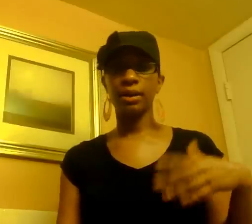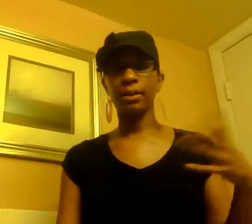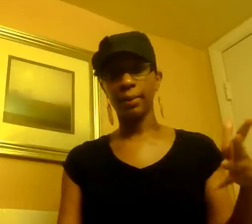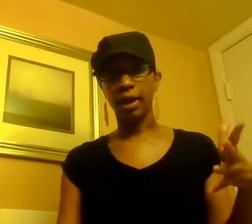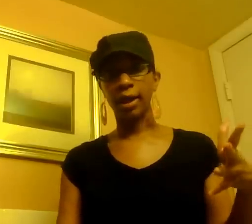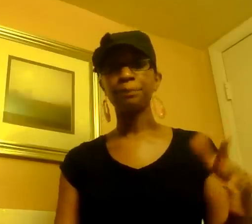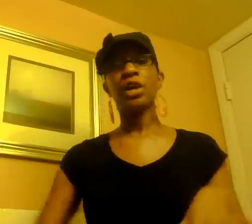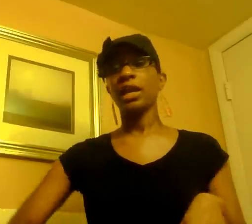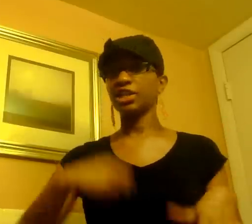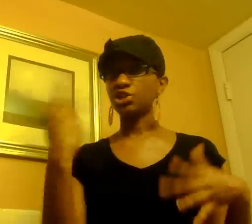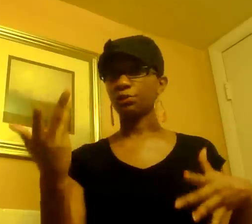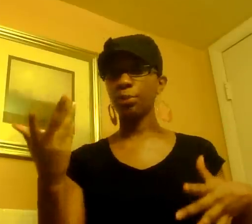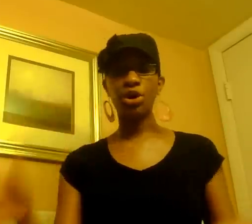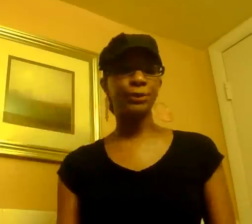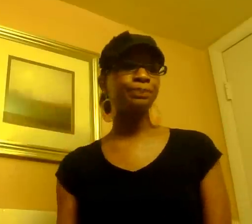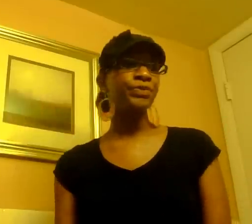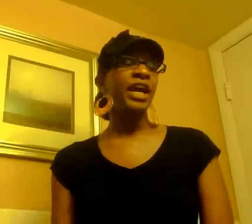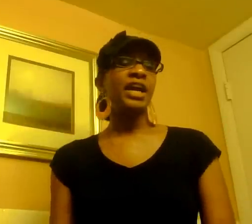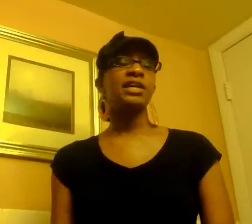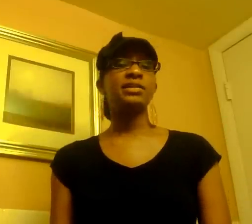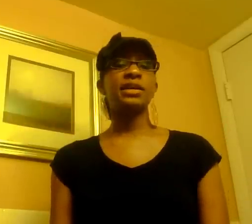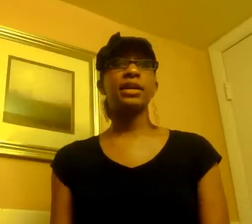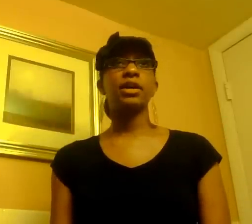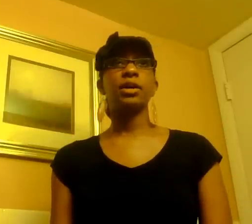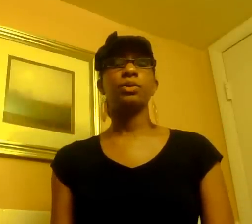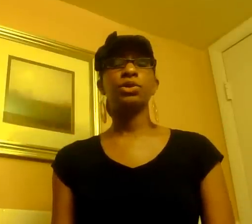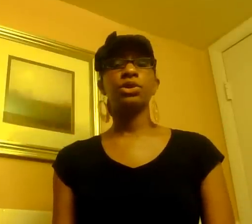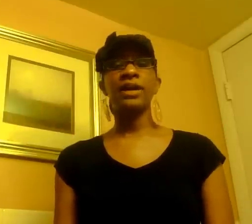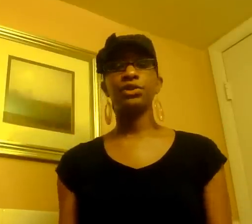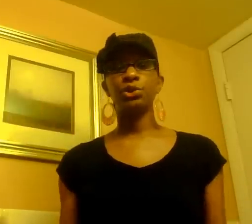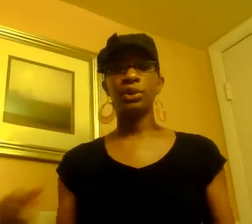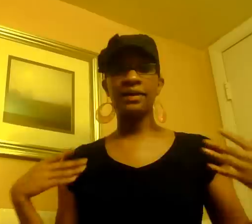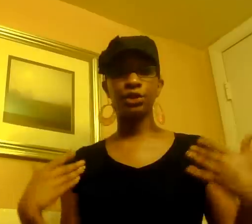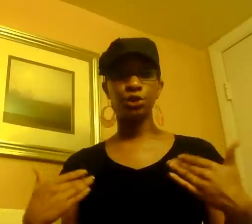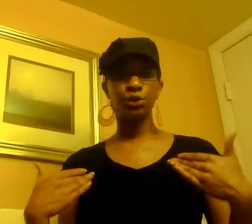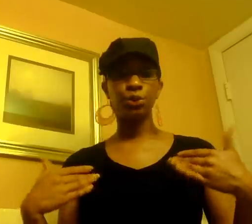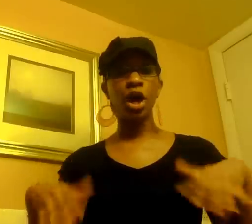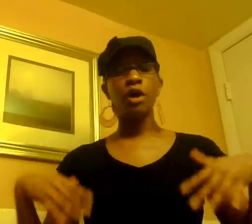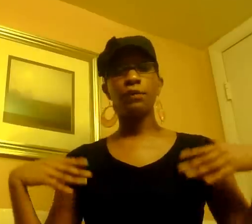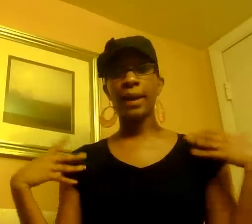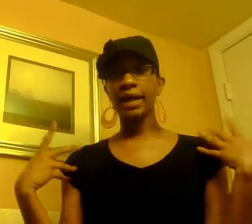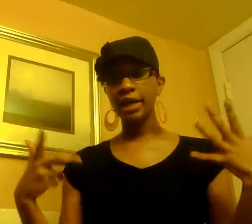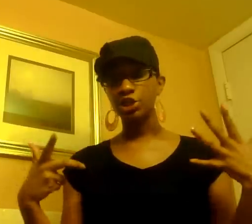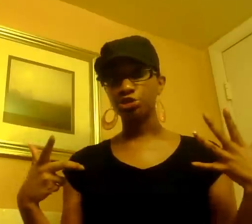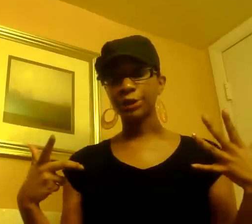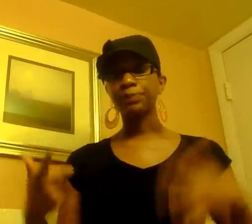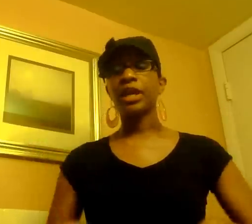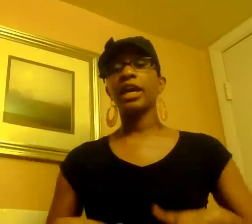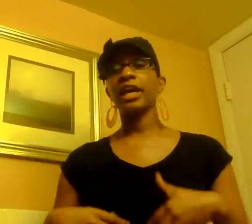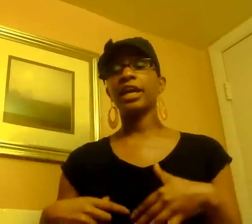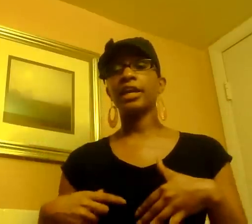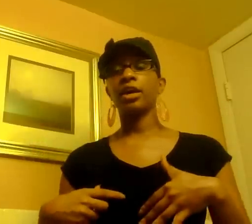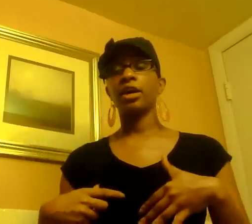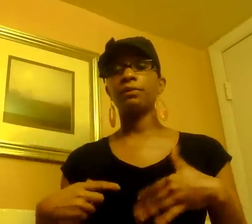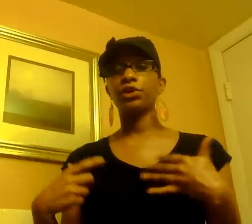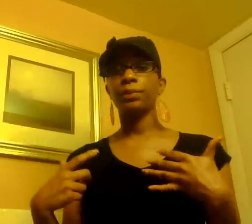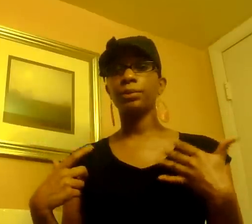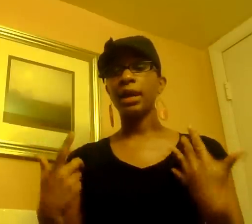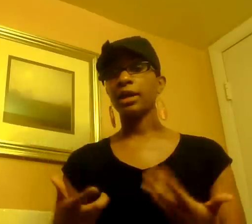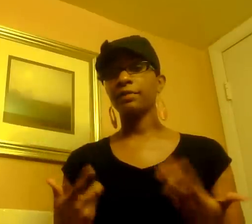blah blah like she's a reporter and he's like um well you know i have to do what i have to do for my country and um for the people i love